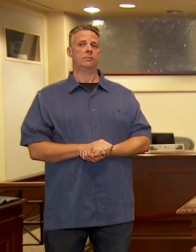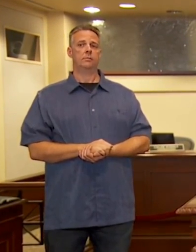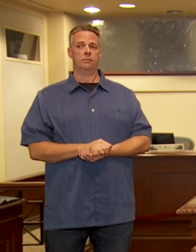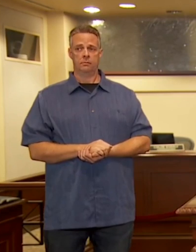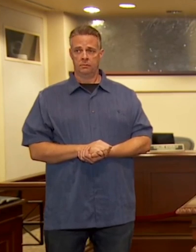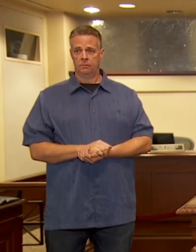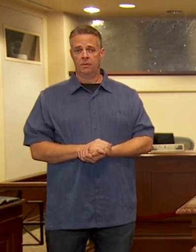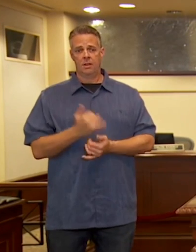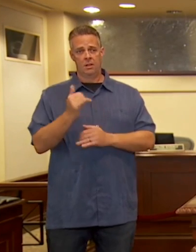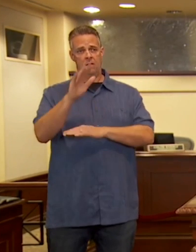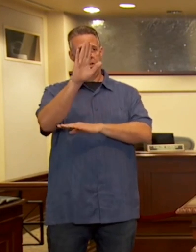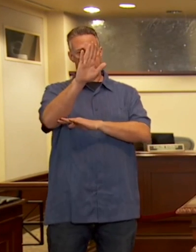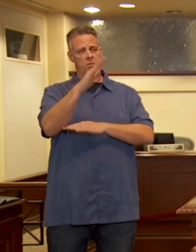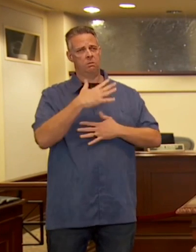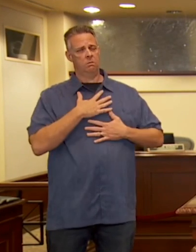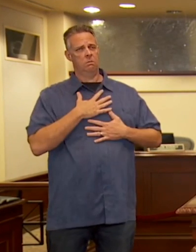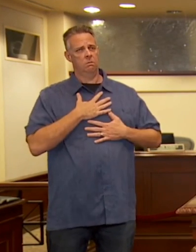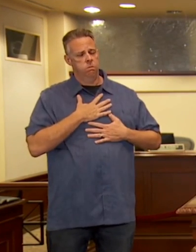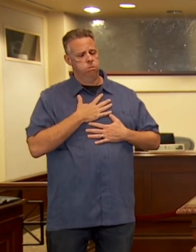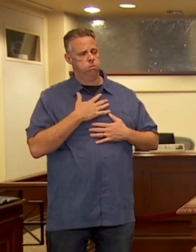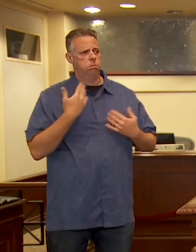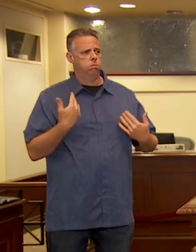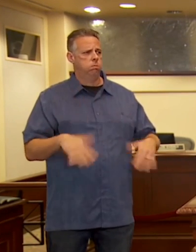This afternoon my heart is heavy.